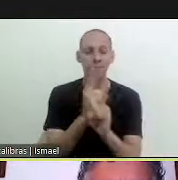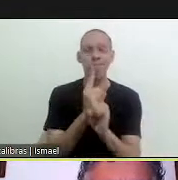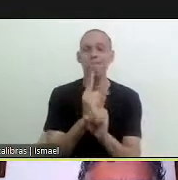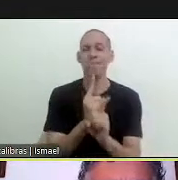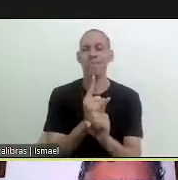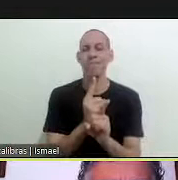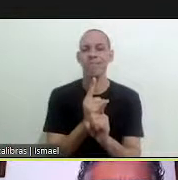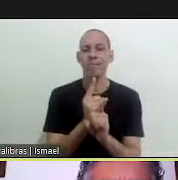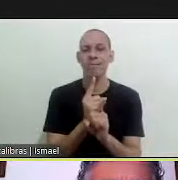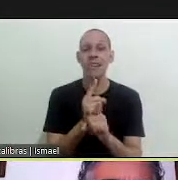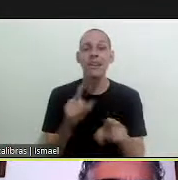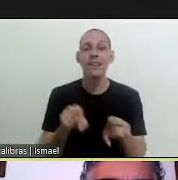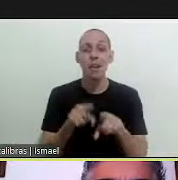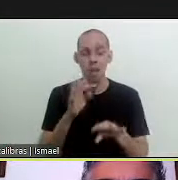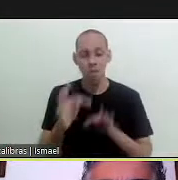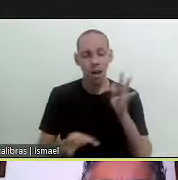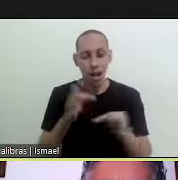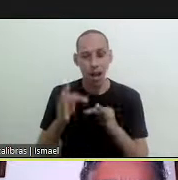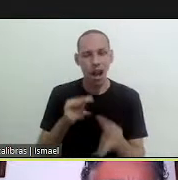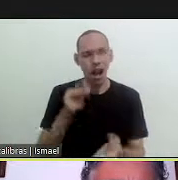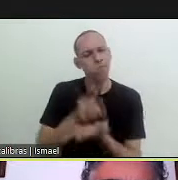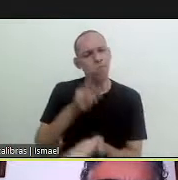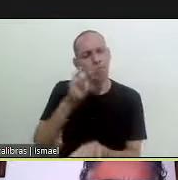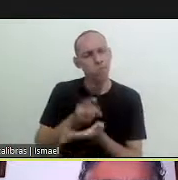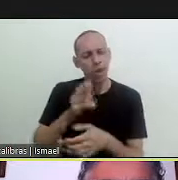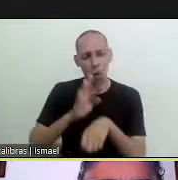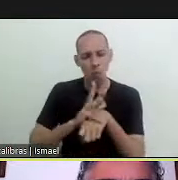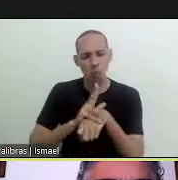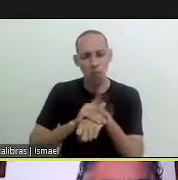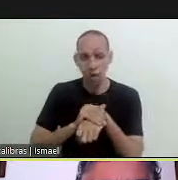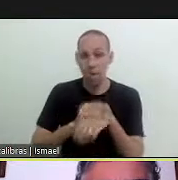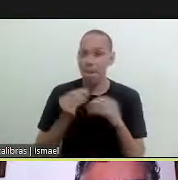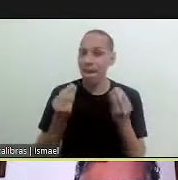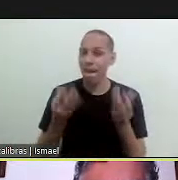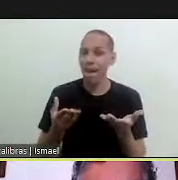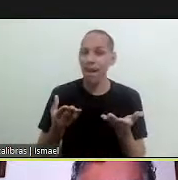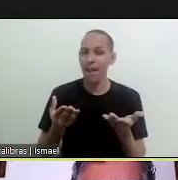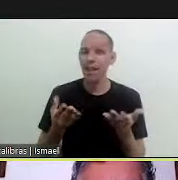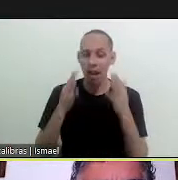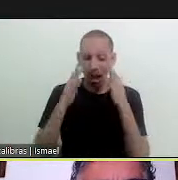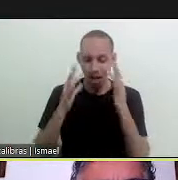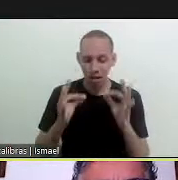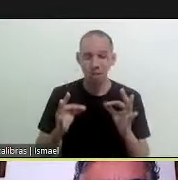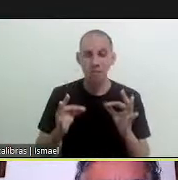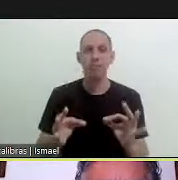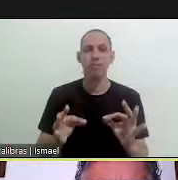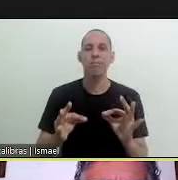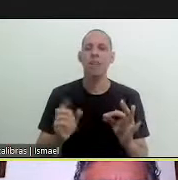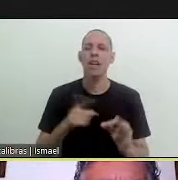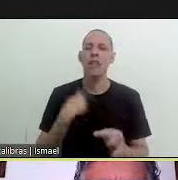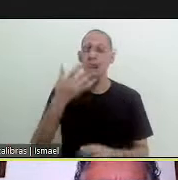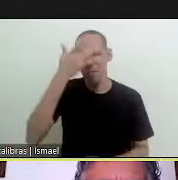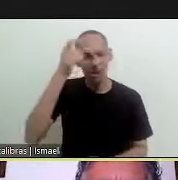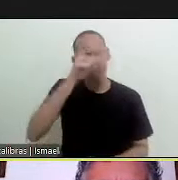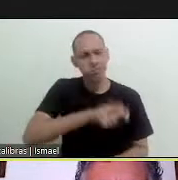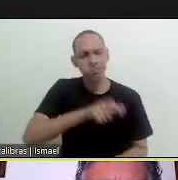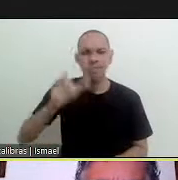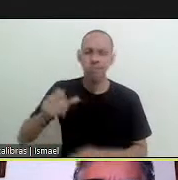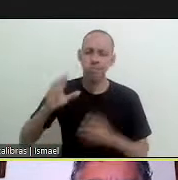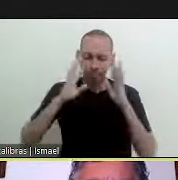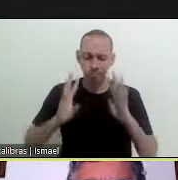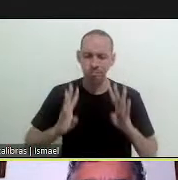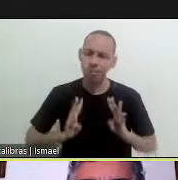things a diagnosis a treatment and follow-up of the disease in order to have a